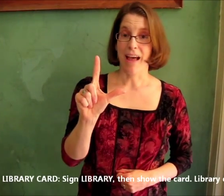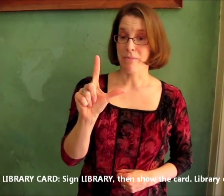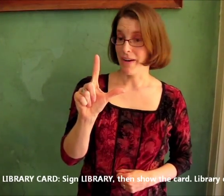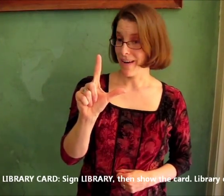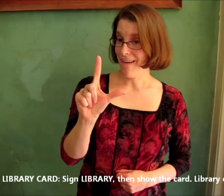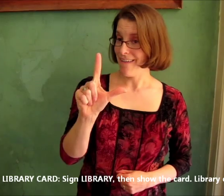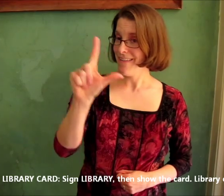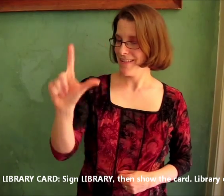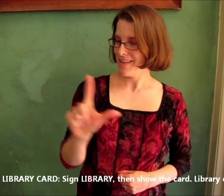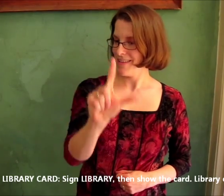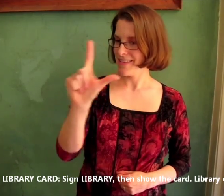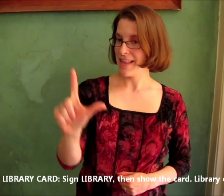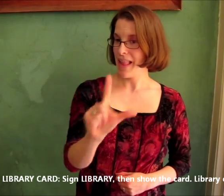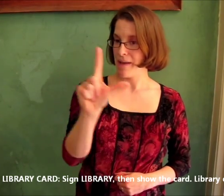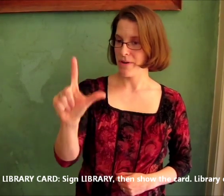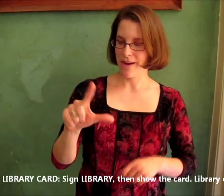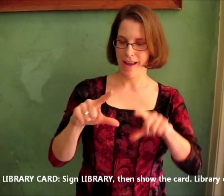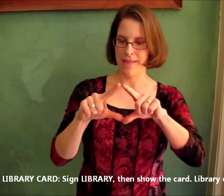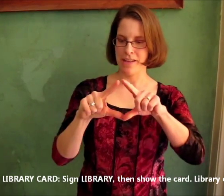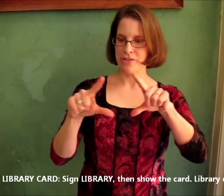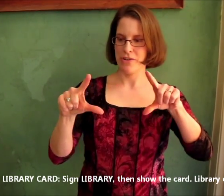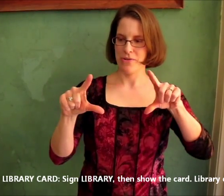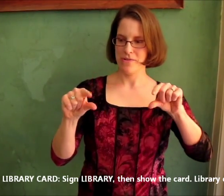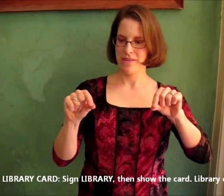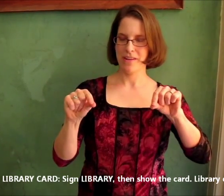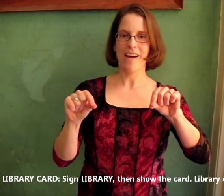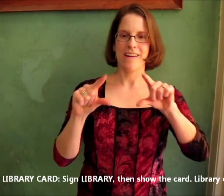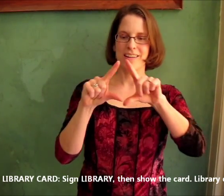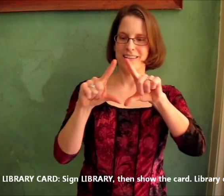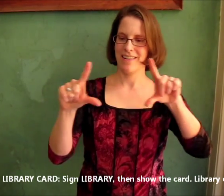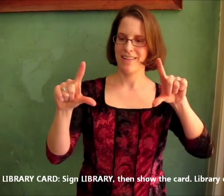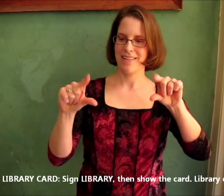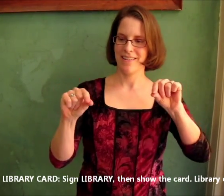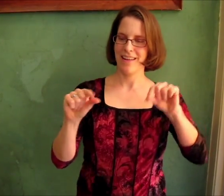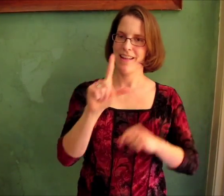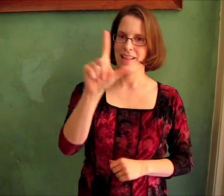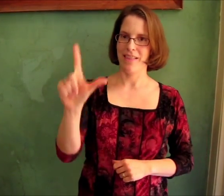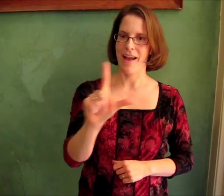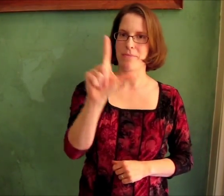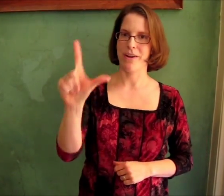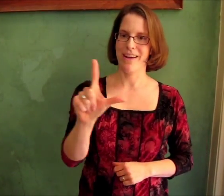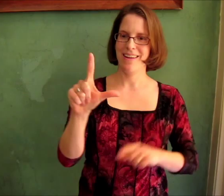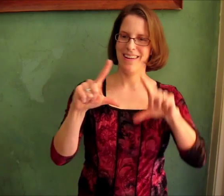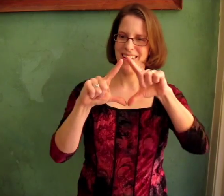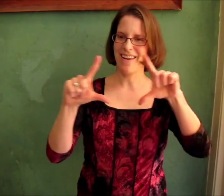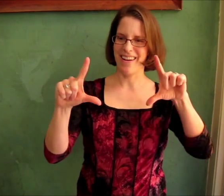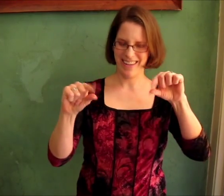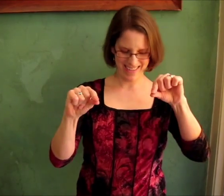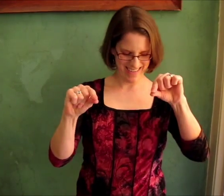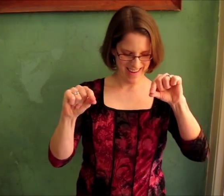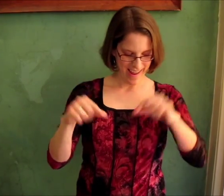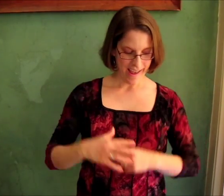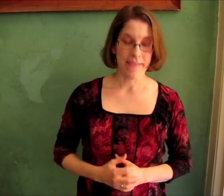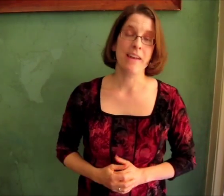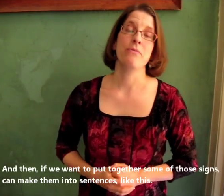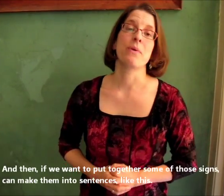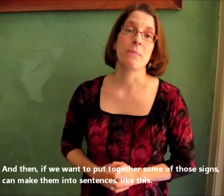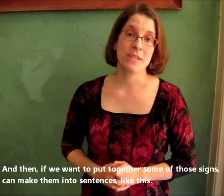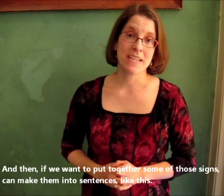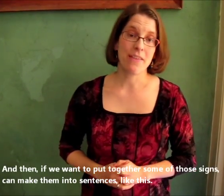Library card, sign library and then show the card. Library, card. And then if we want to put together